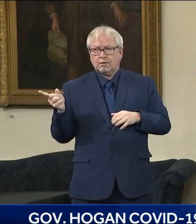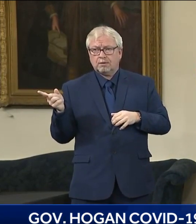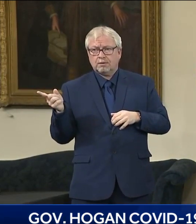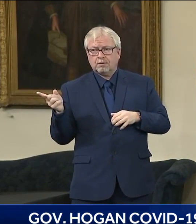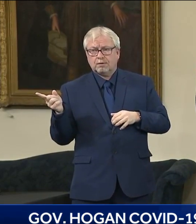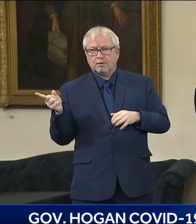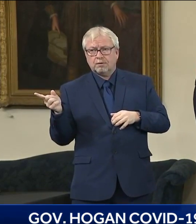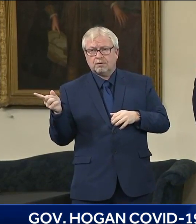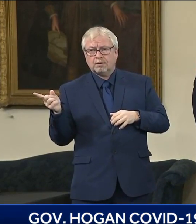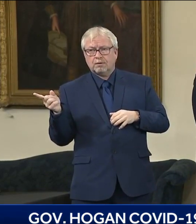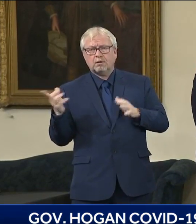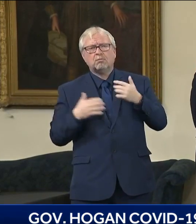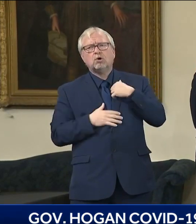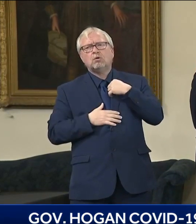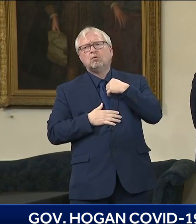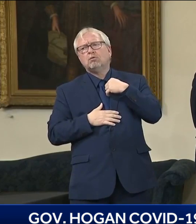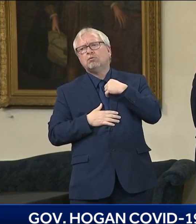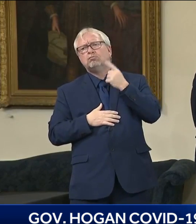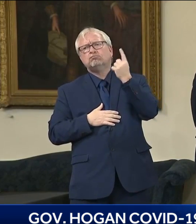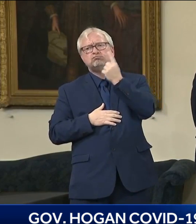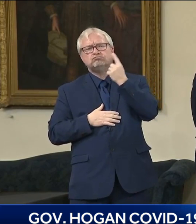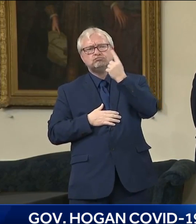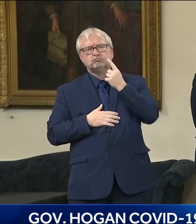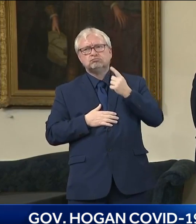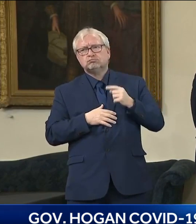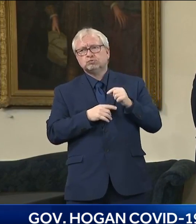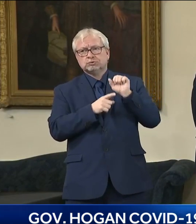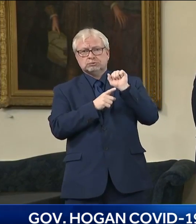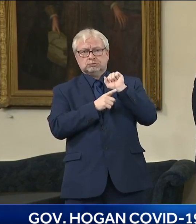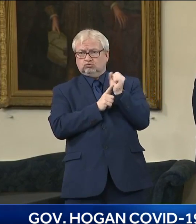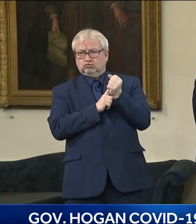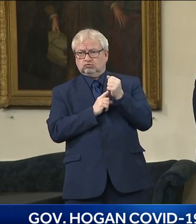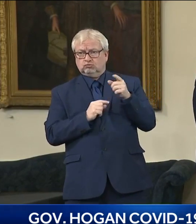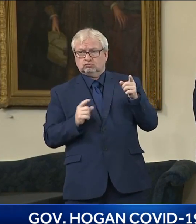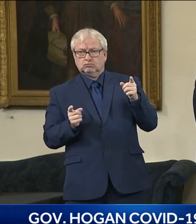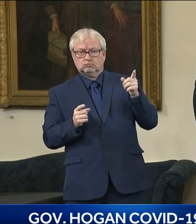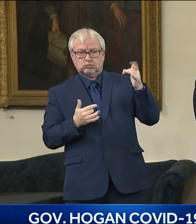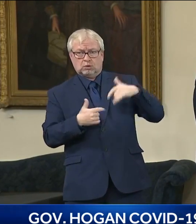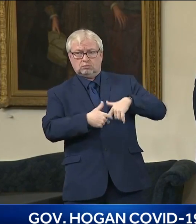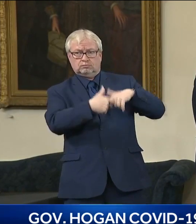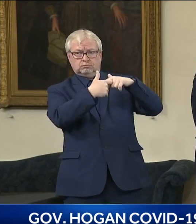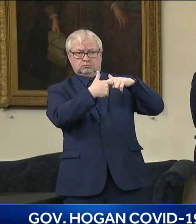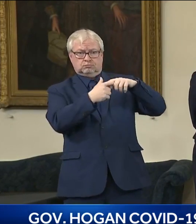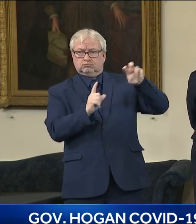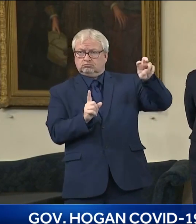actually transferred backwards going beyond just kind of the verbal?